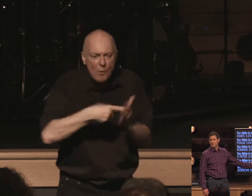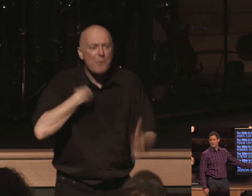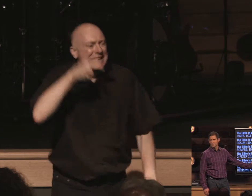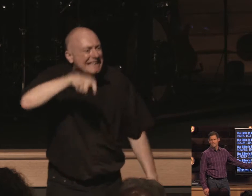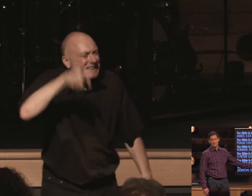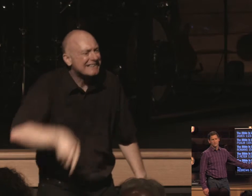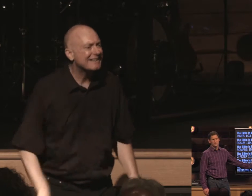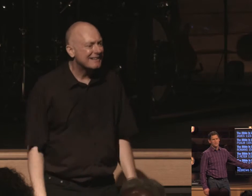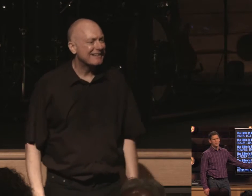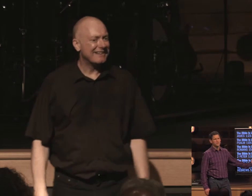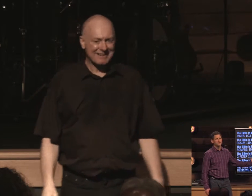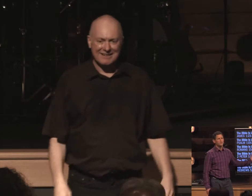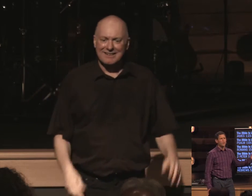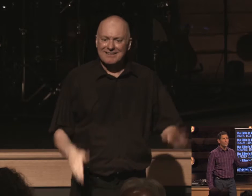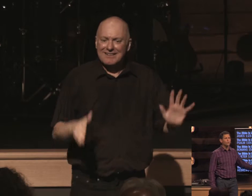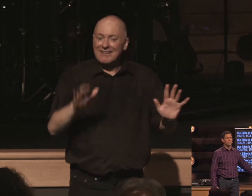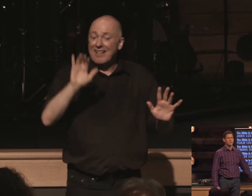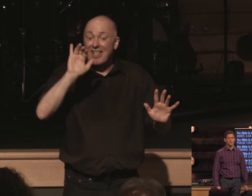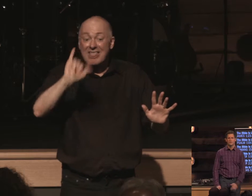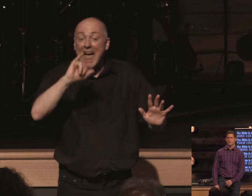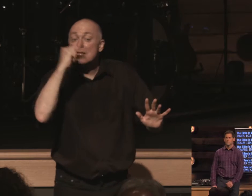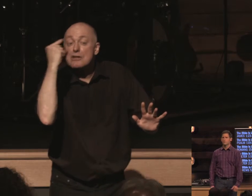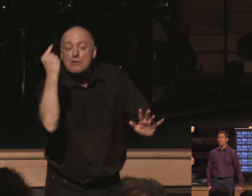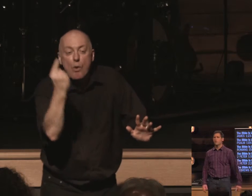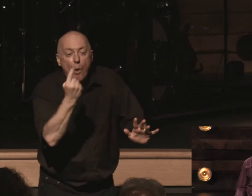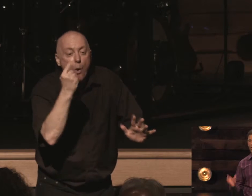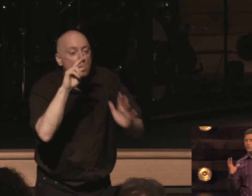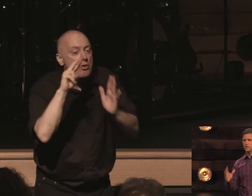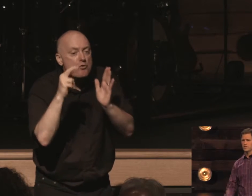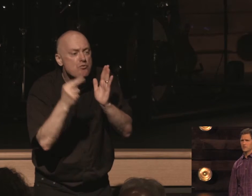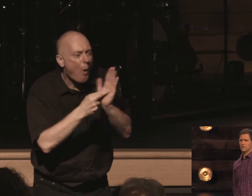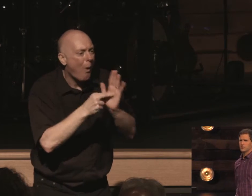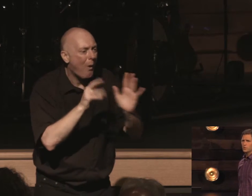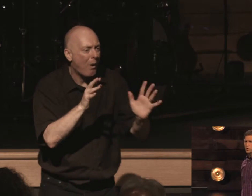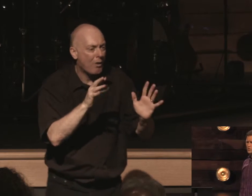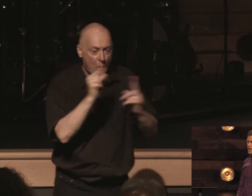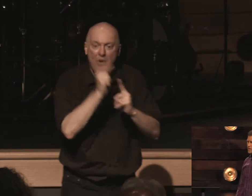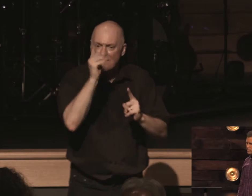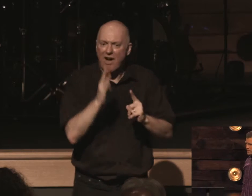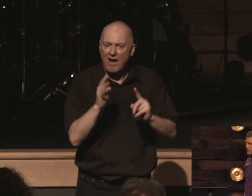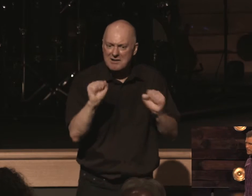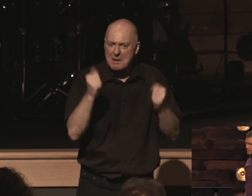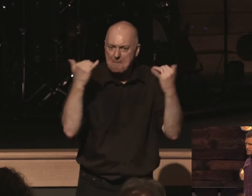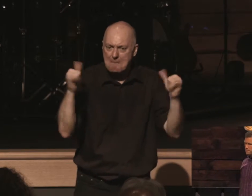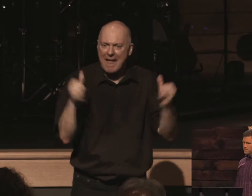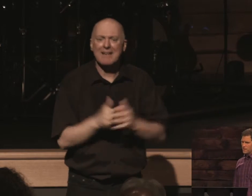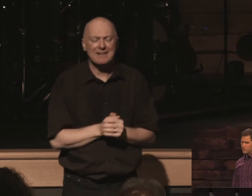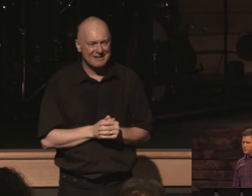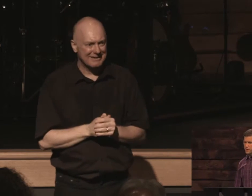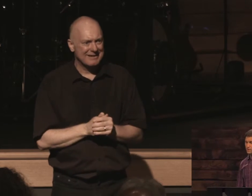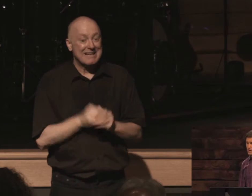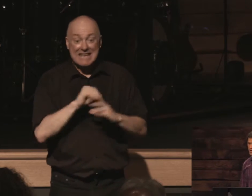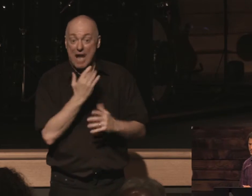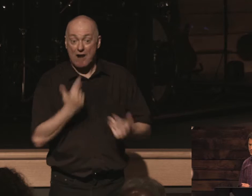and this is the only the role that only the word of god can play within our lives